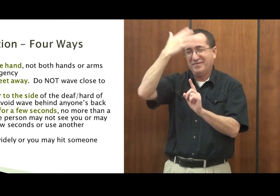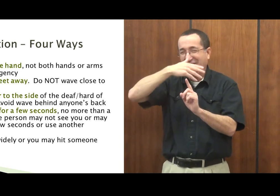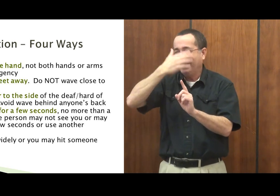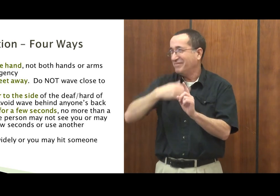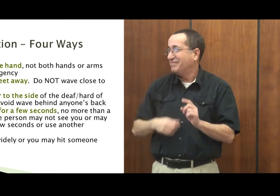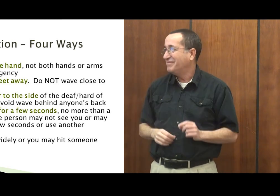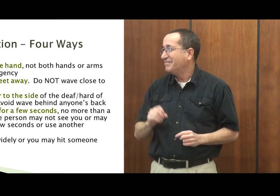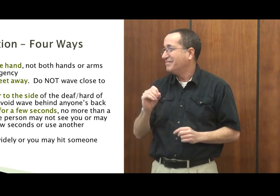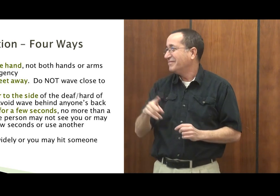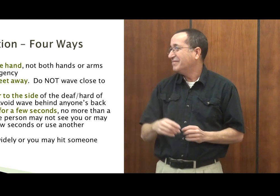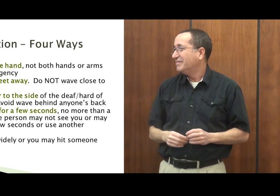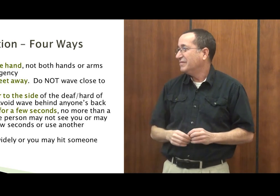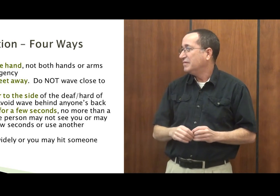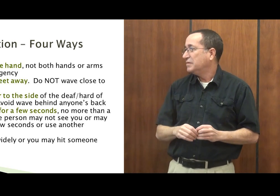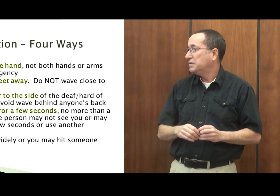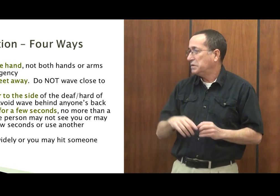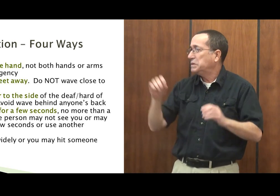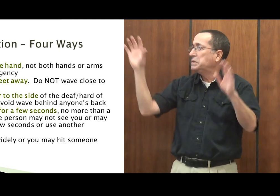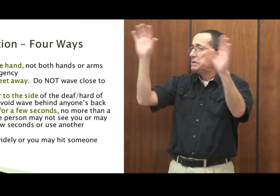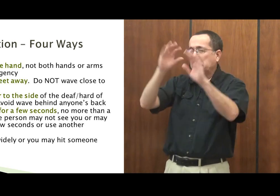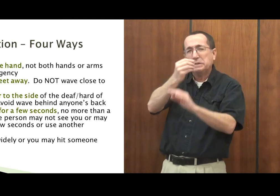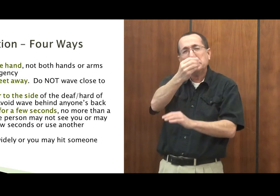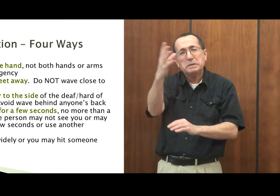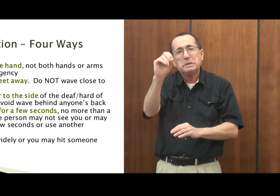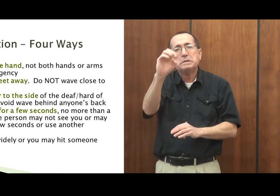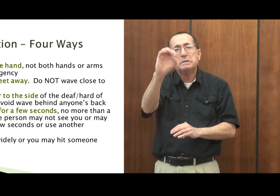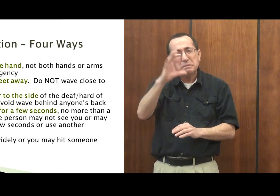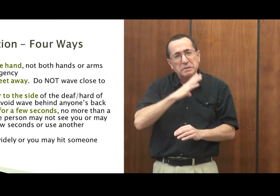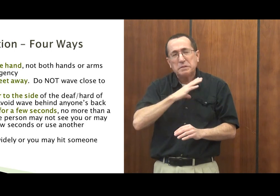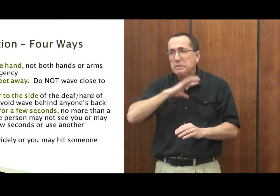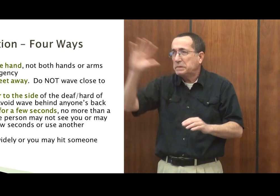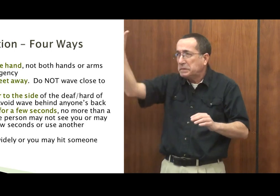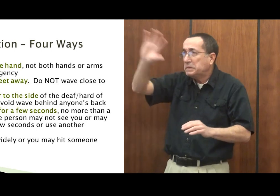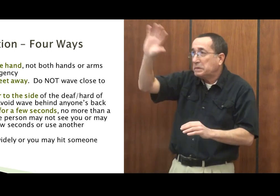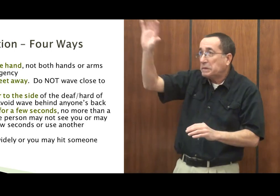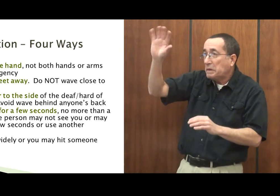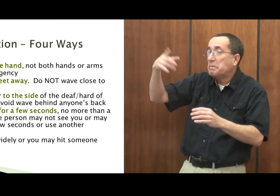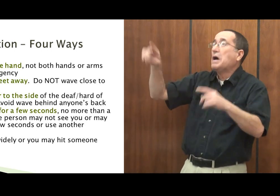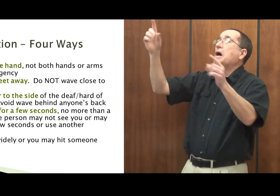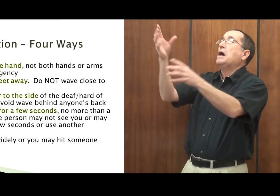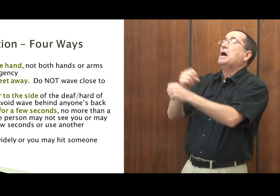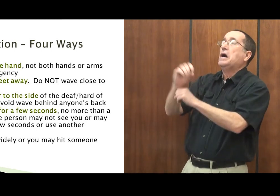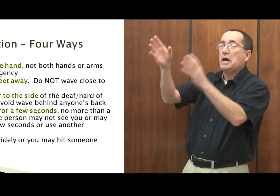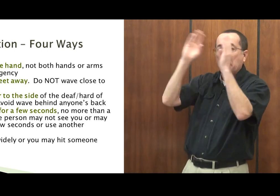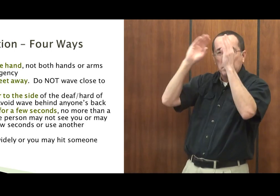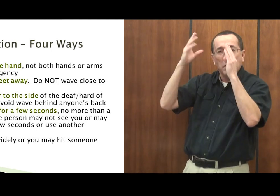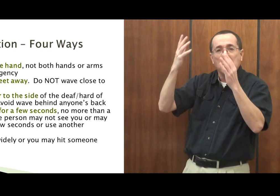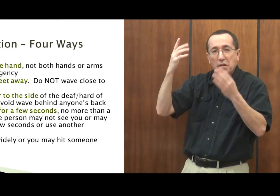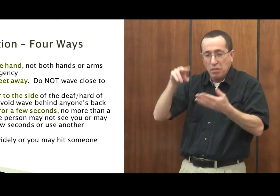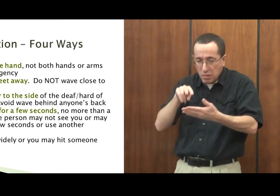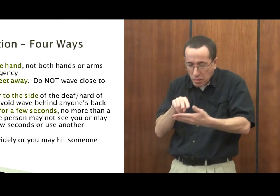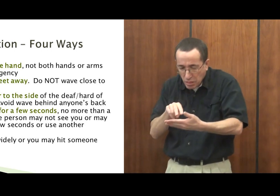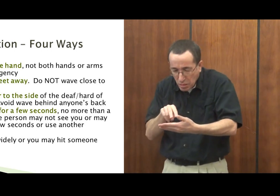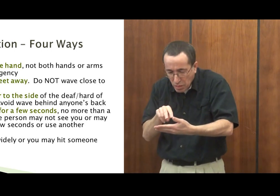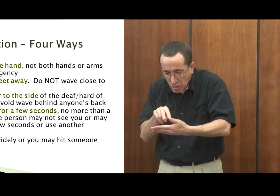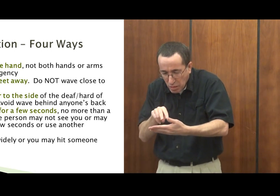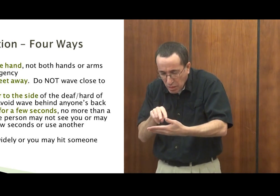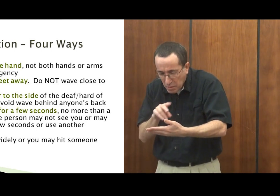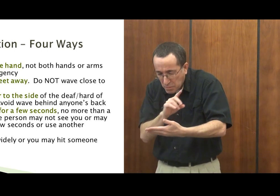head. You want to wave it in their front and peripheral vision. Wave for a couple seconds to get that person's attention. If they're looking